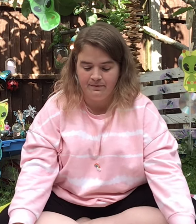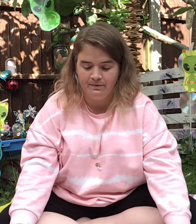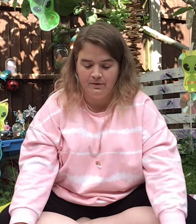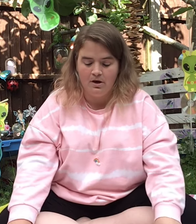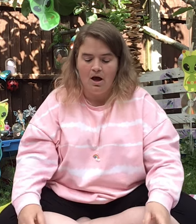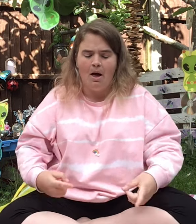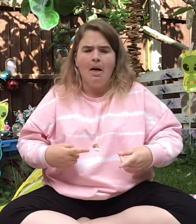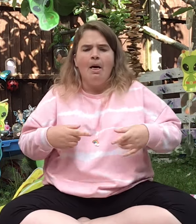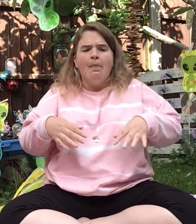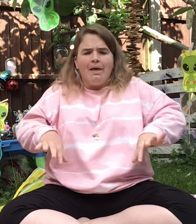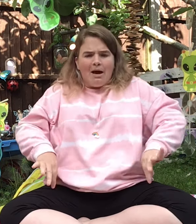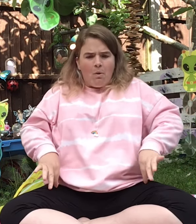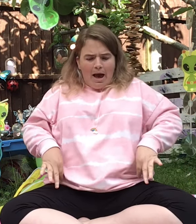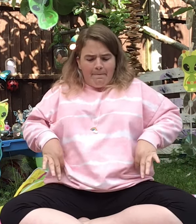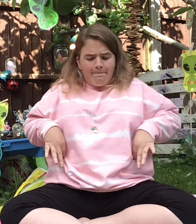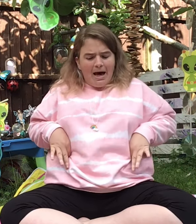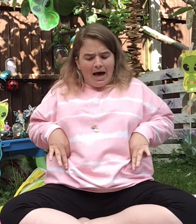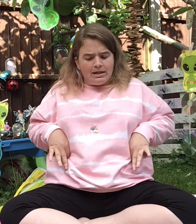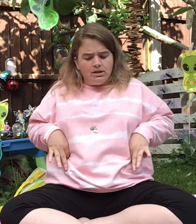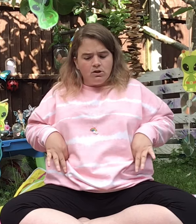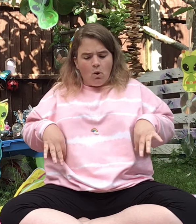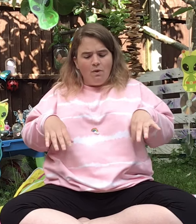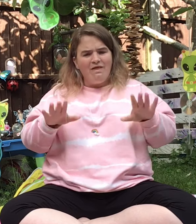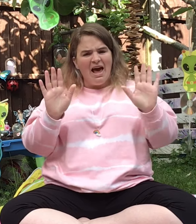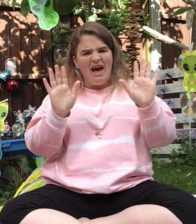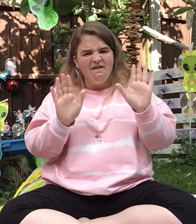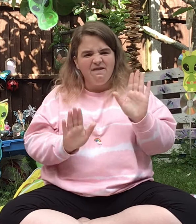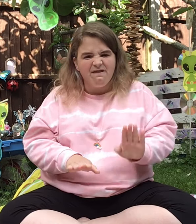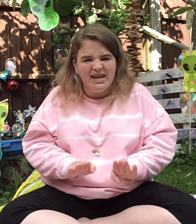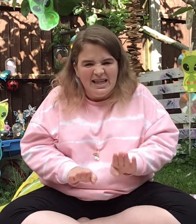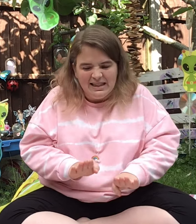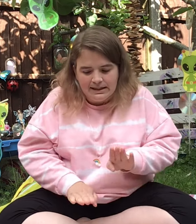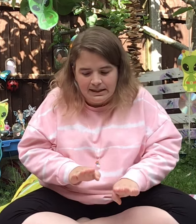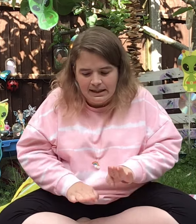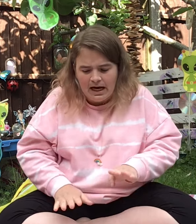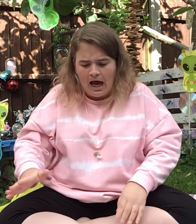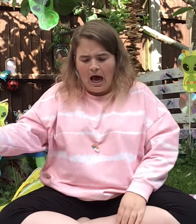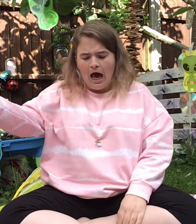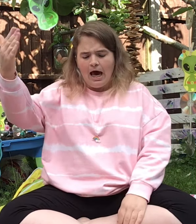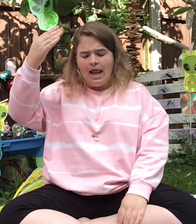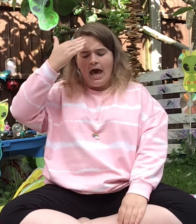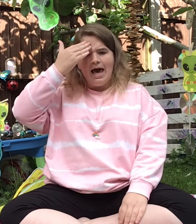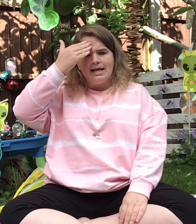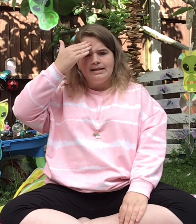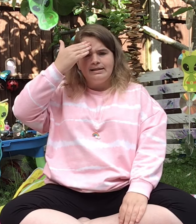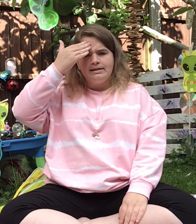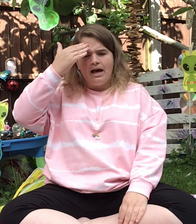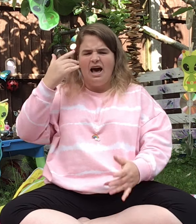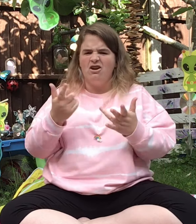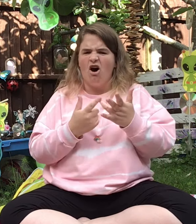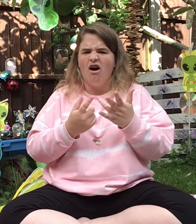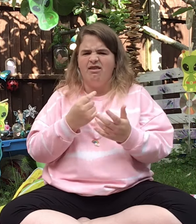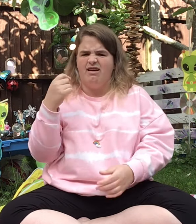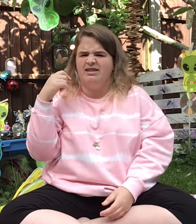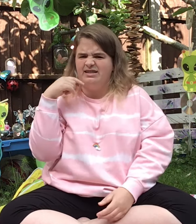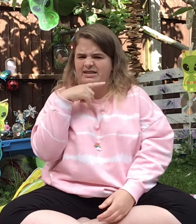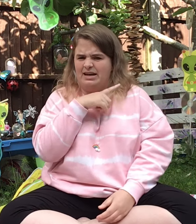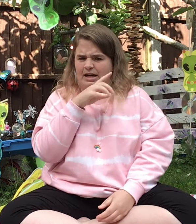They wear pants on their feet and heads and other silly